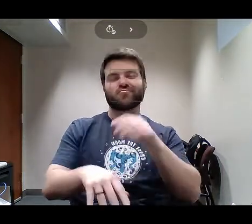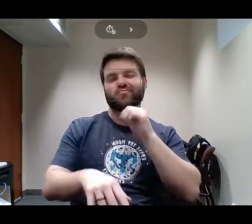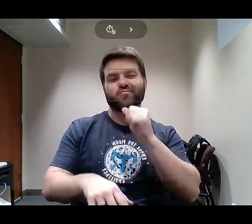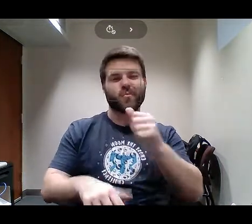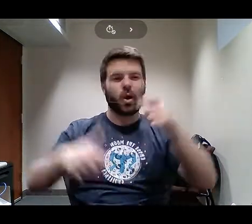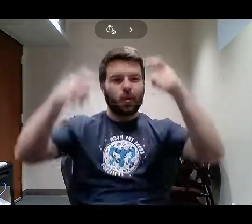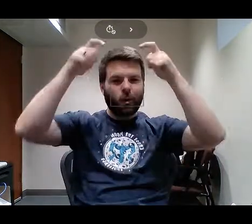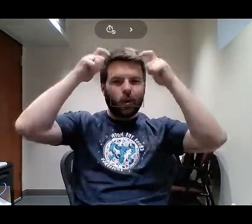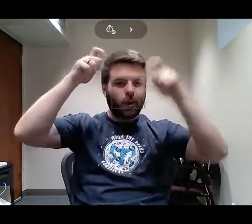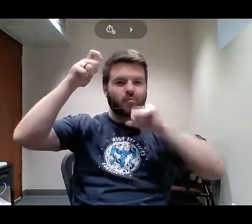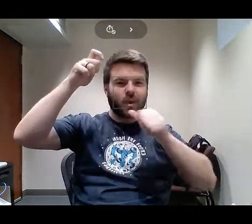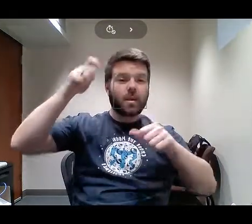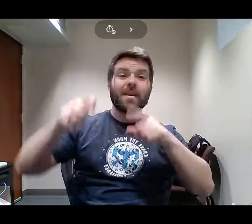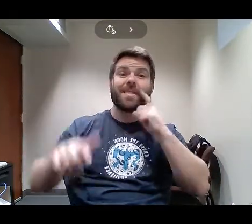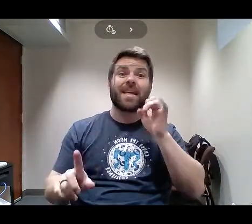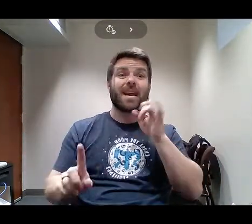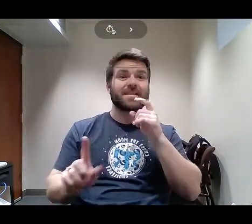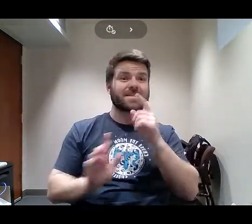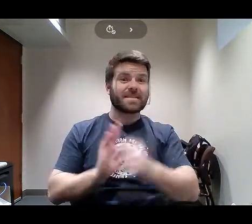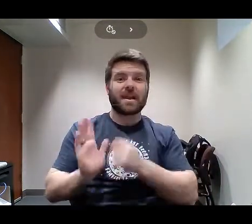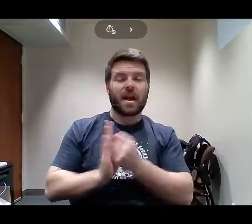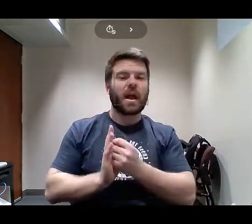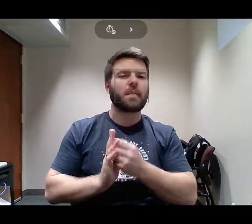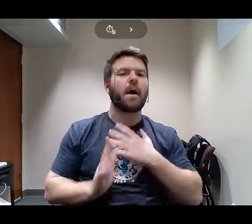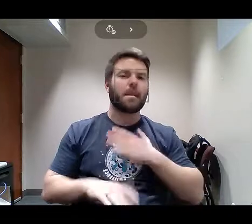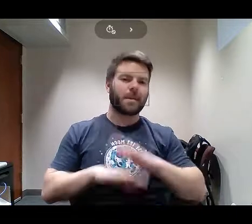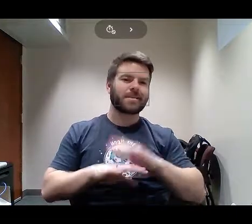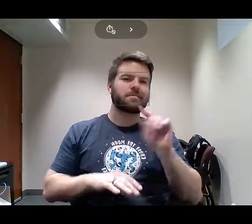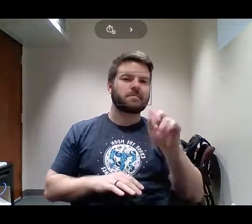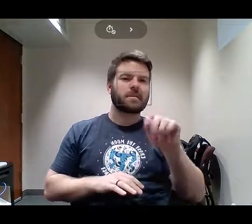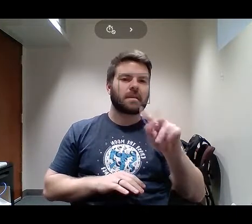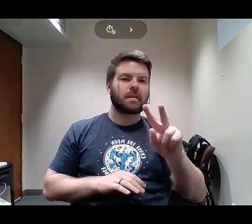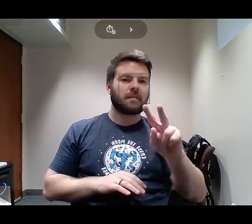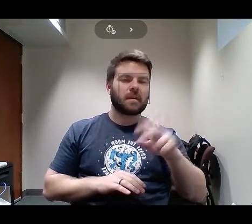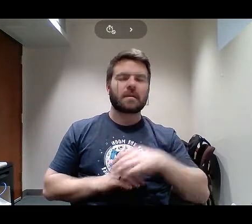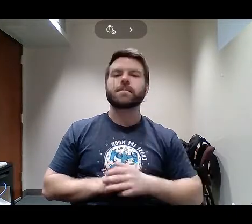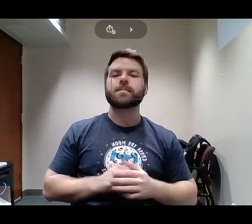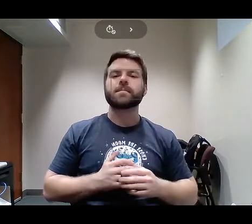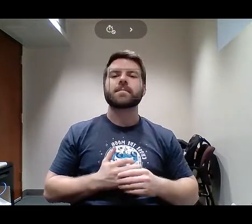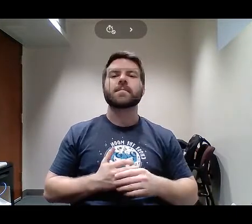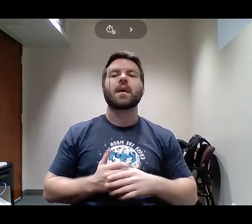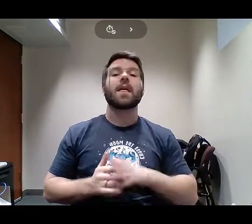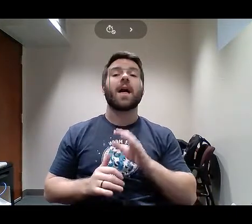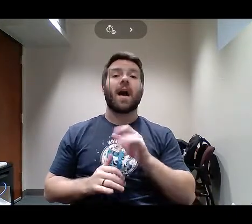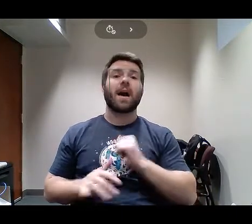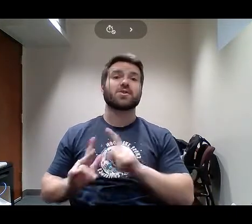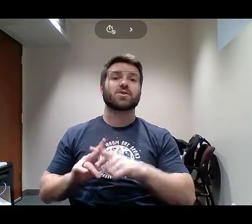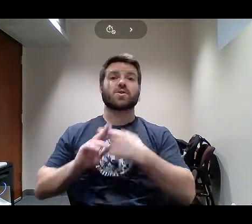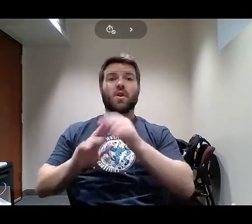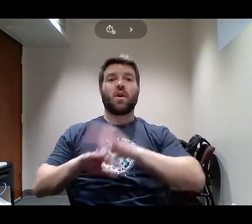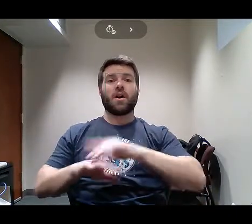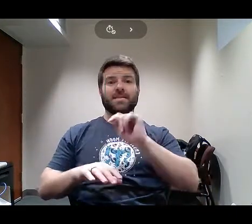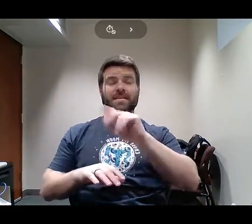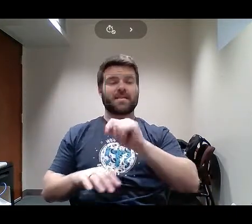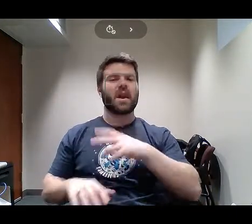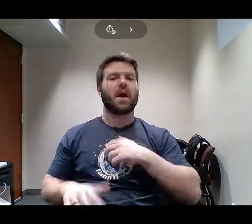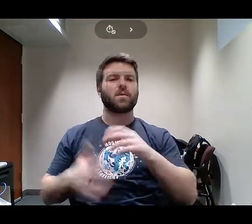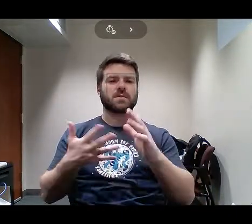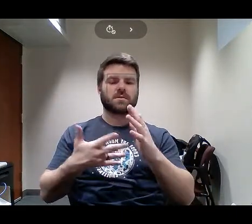already on television. I'd been in television since I was 19 and a sophomore. Granted, I was the only television anchor